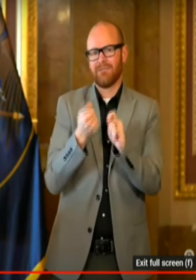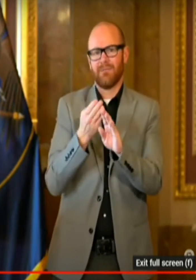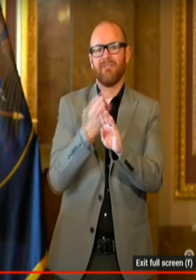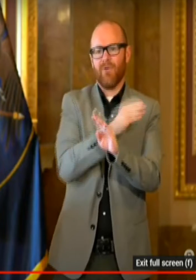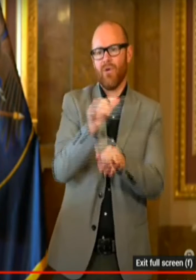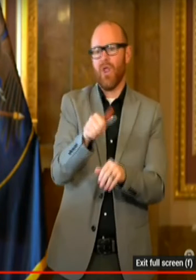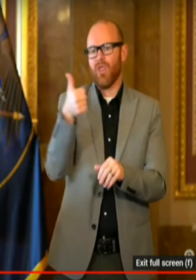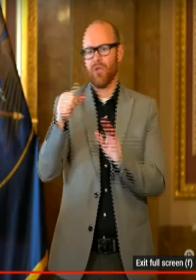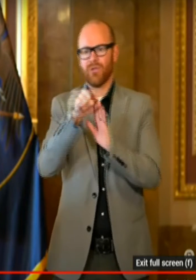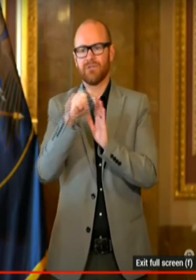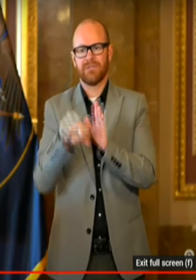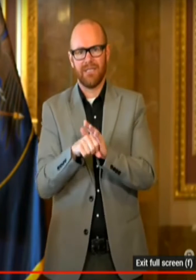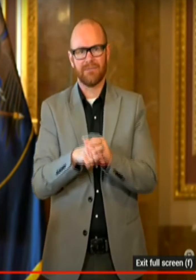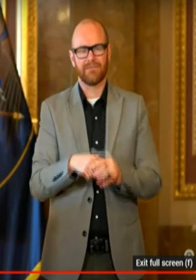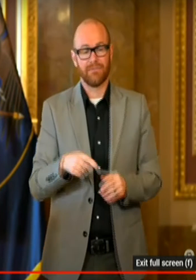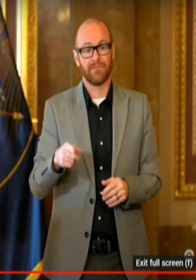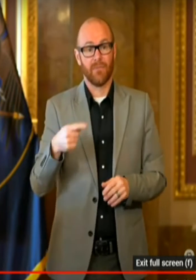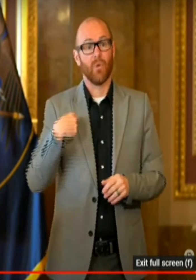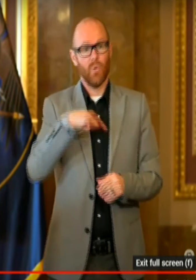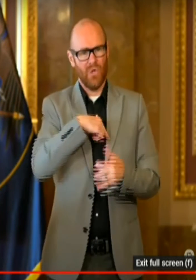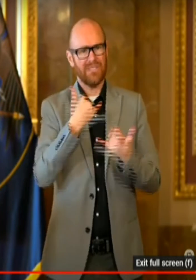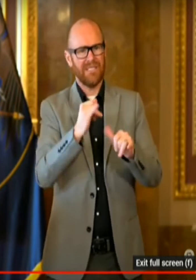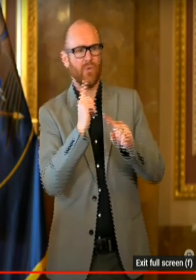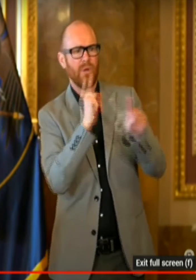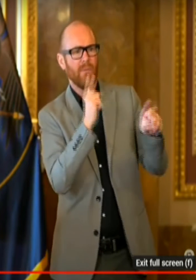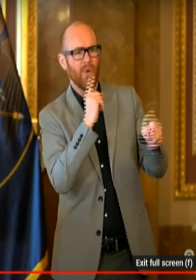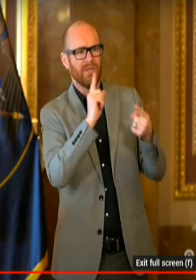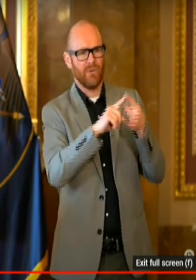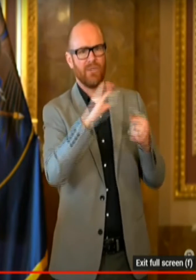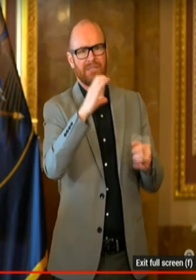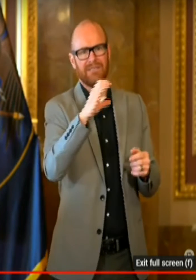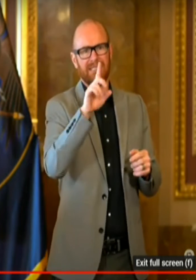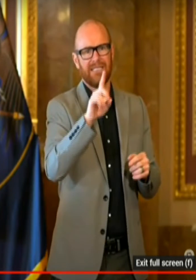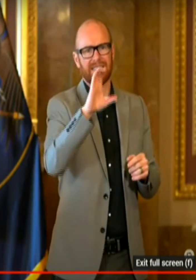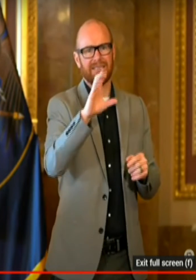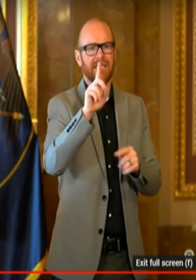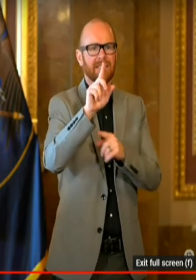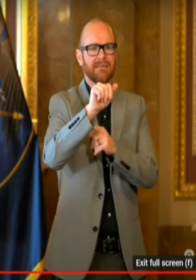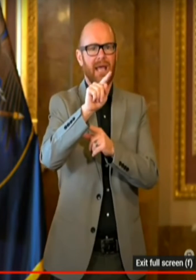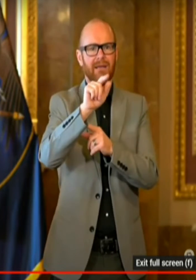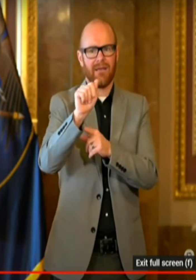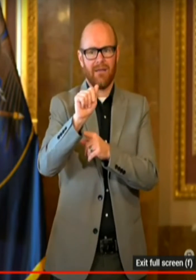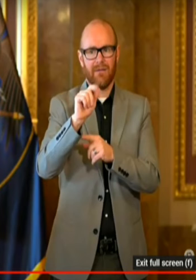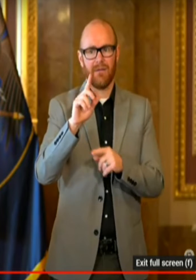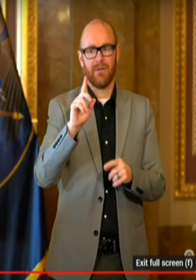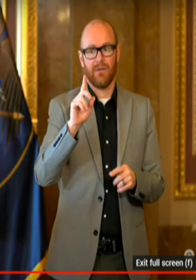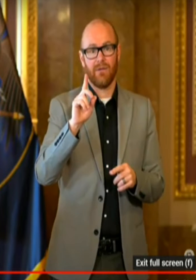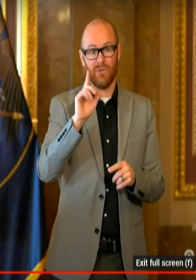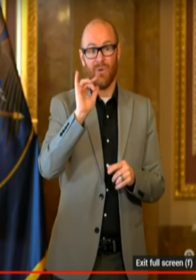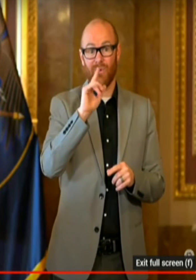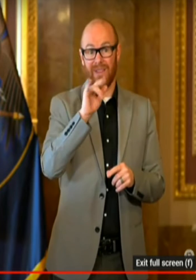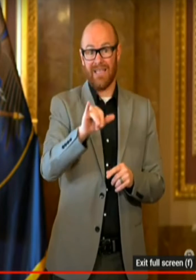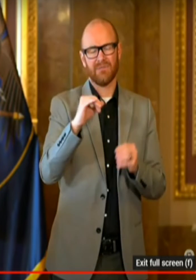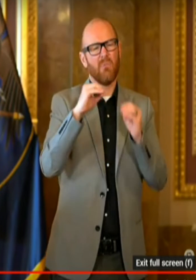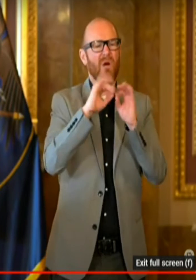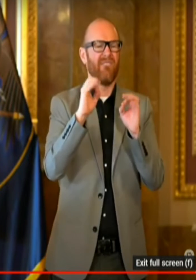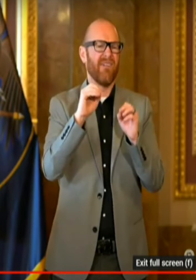reporting case counts to the CDC. We present that differently on our dashboard. That's more of a messaging question.